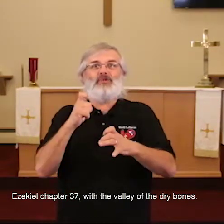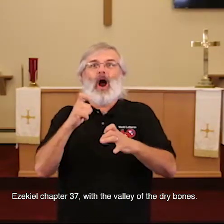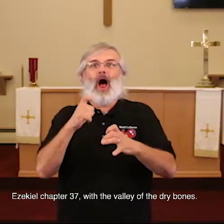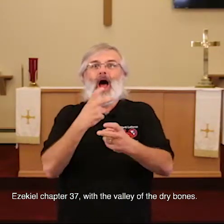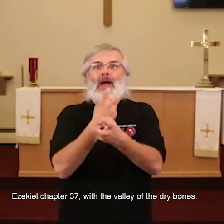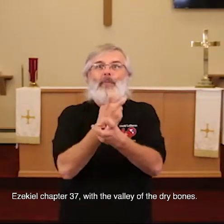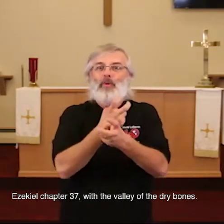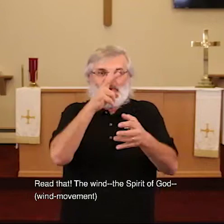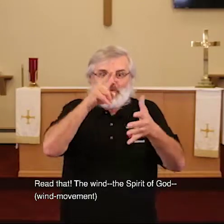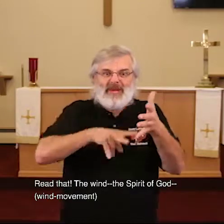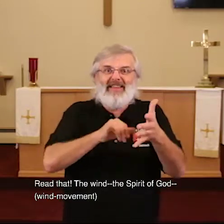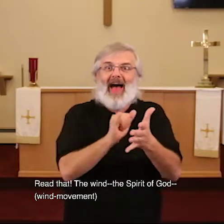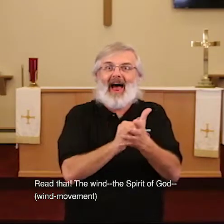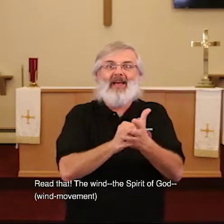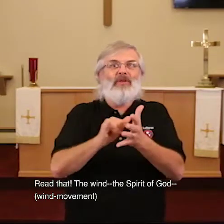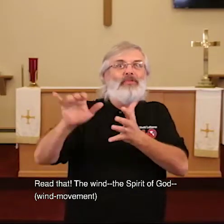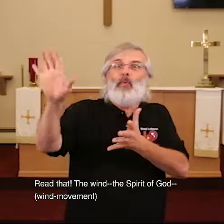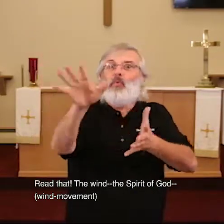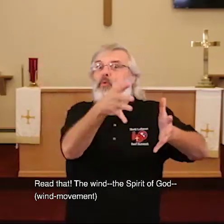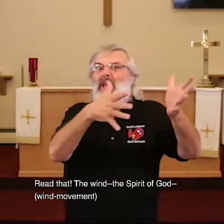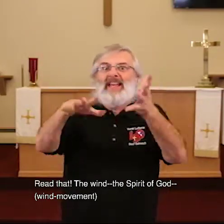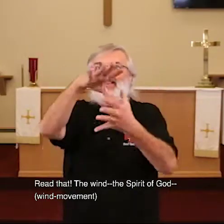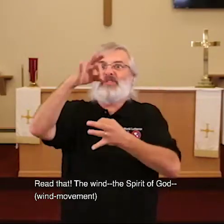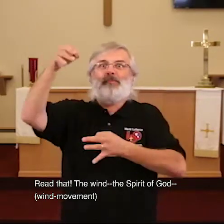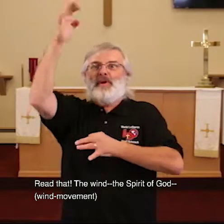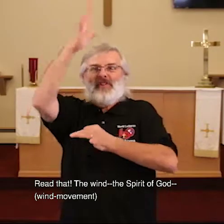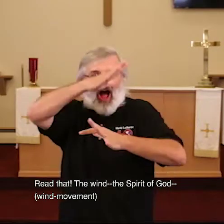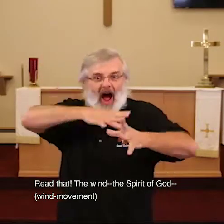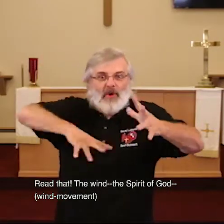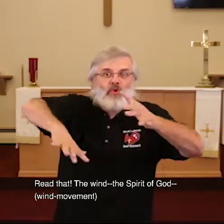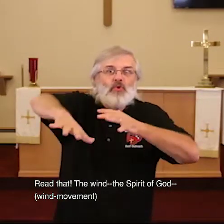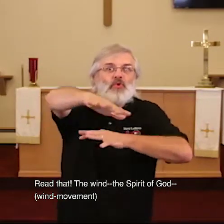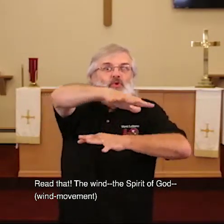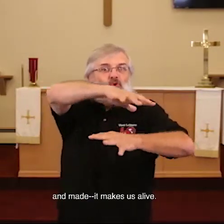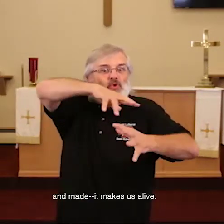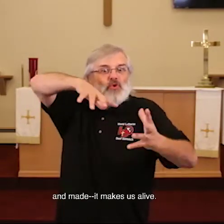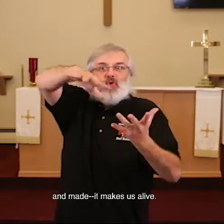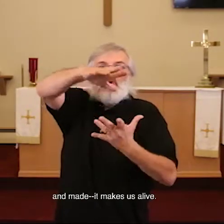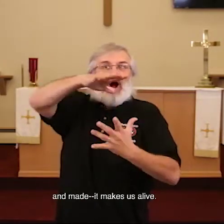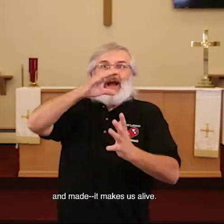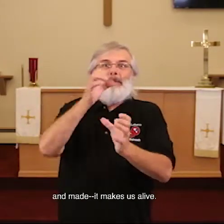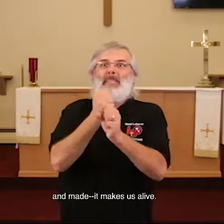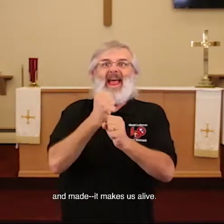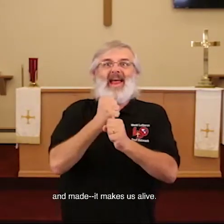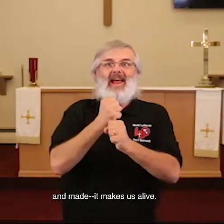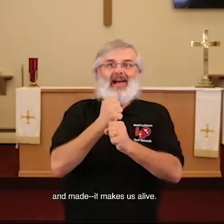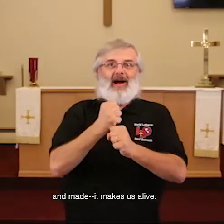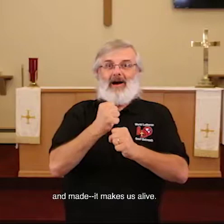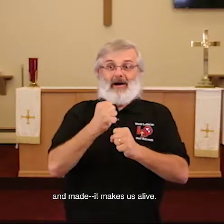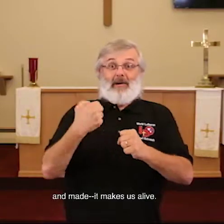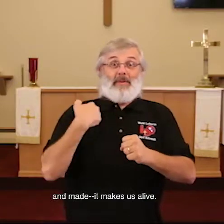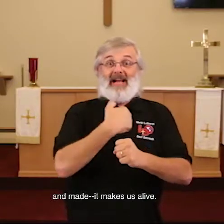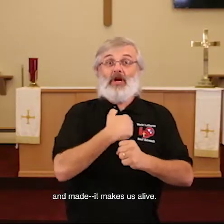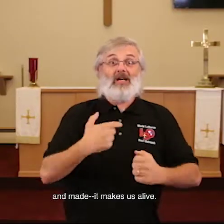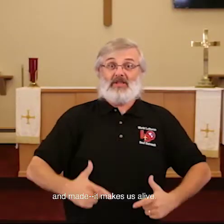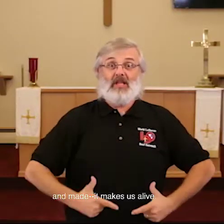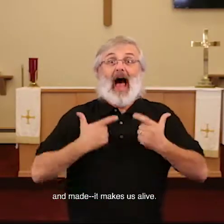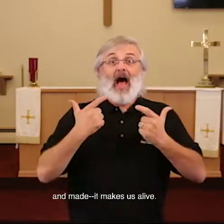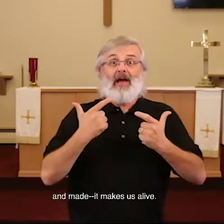dry roads, read that. The wind, the Spirit of God, and made, it makes us alive.